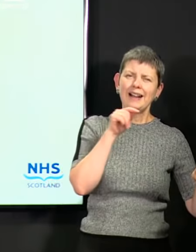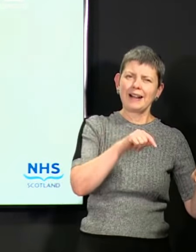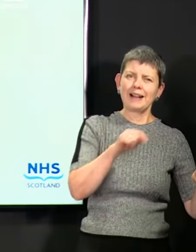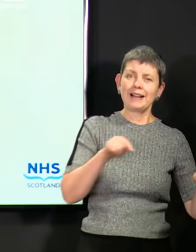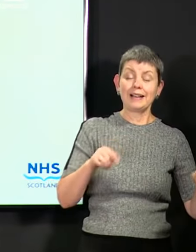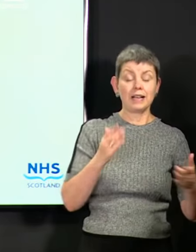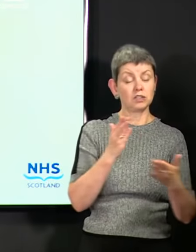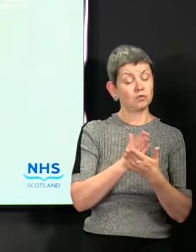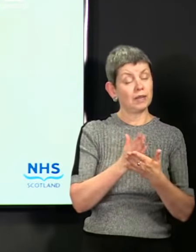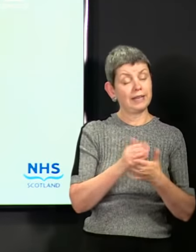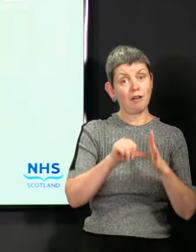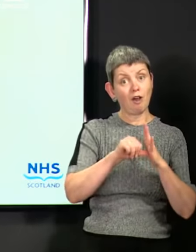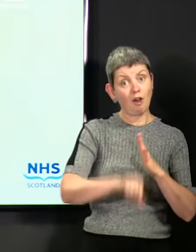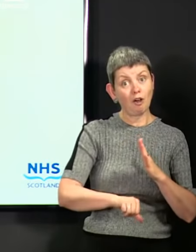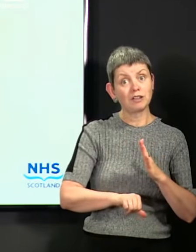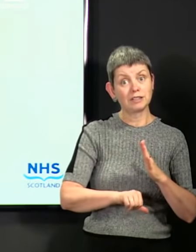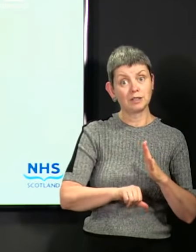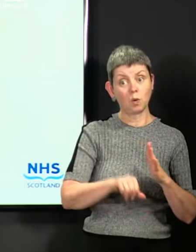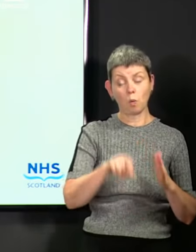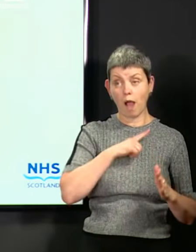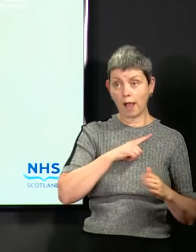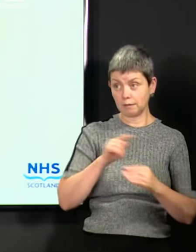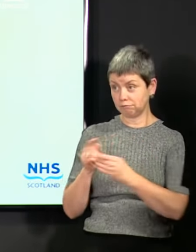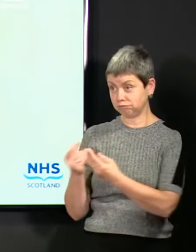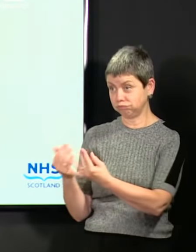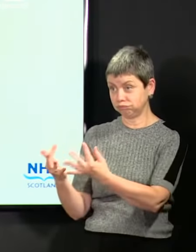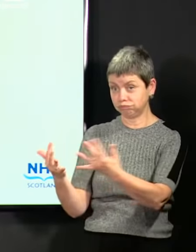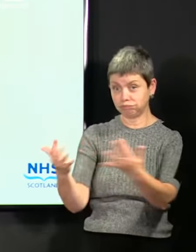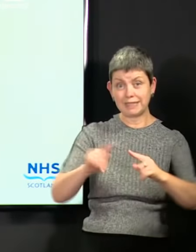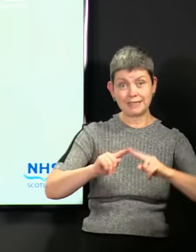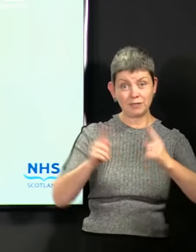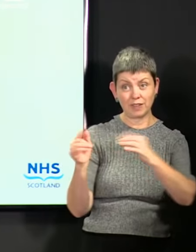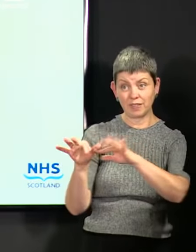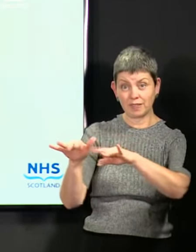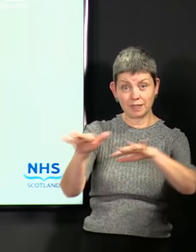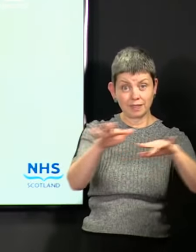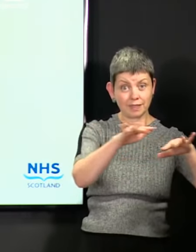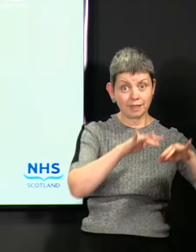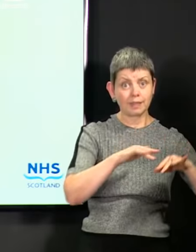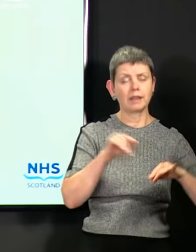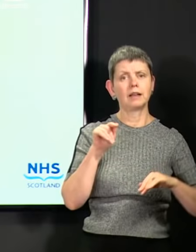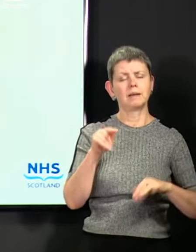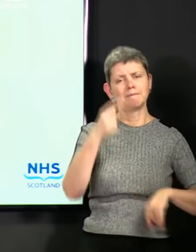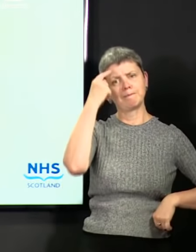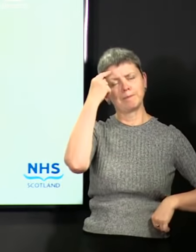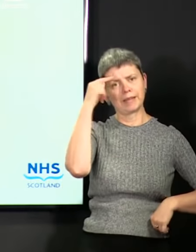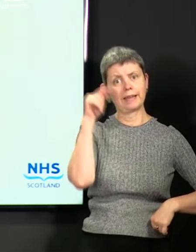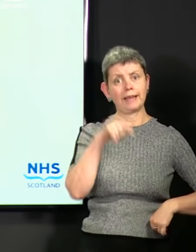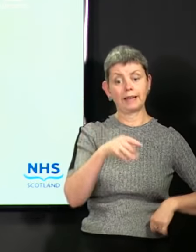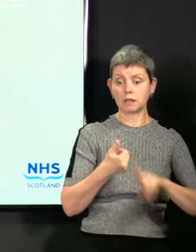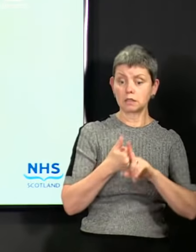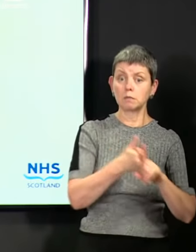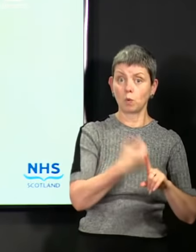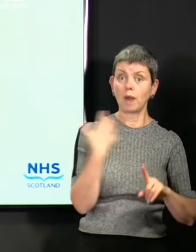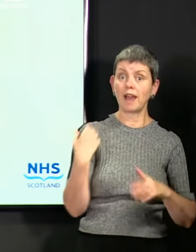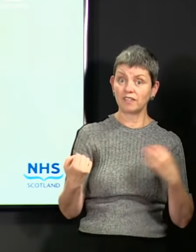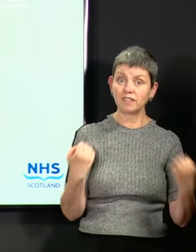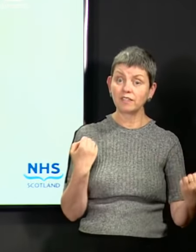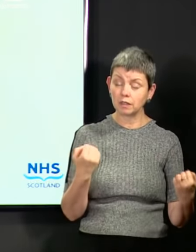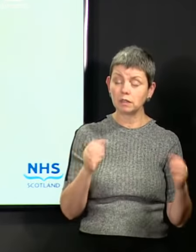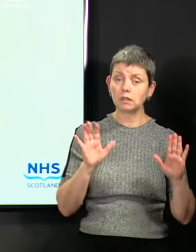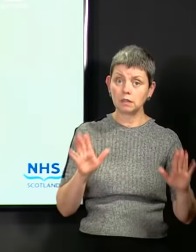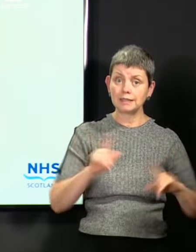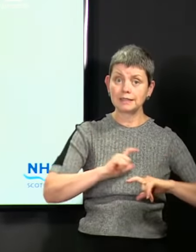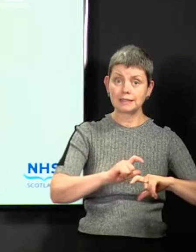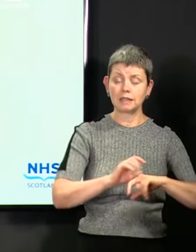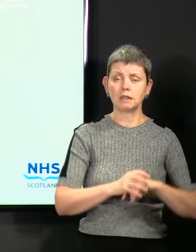to create that list from all the sectors and industries that are available. There's still support for those industries at some level